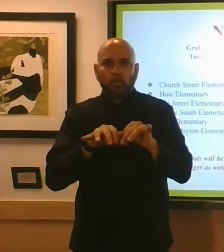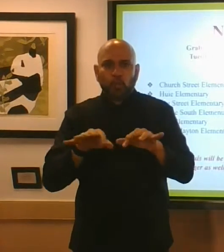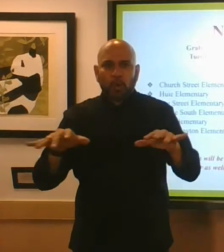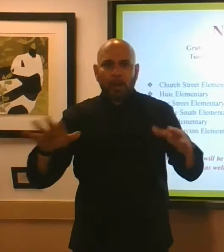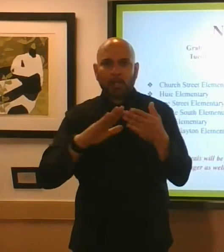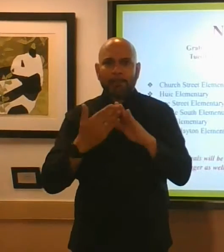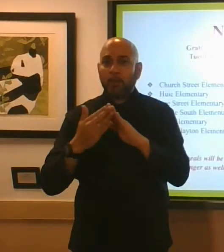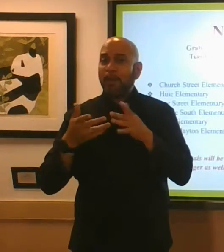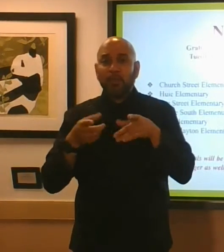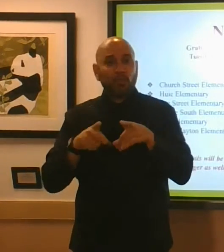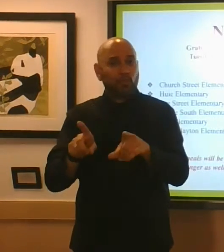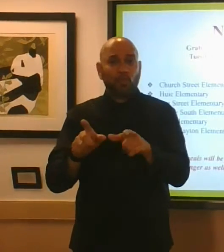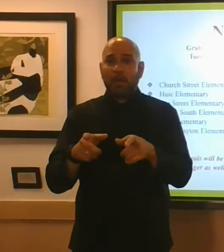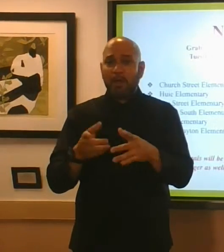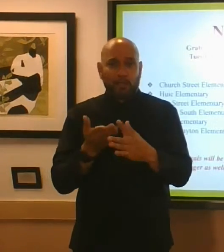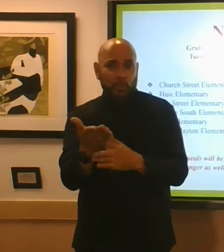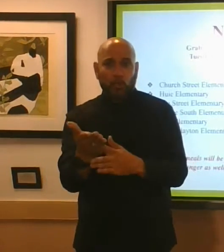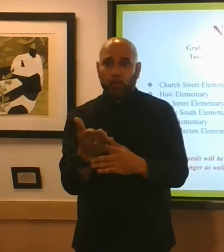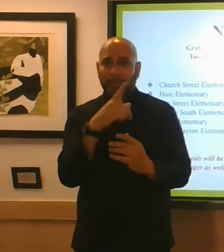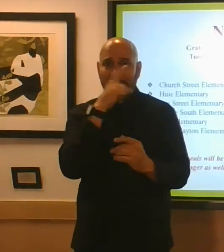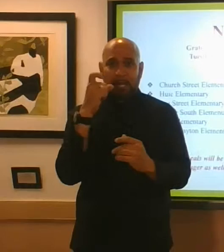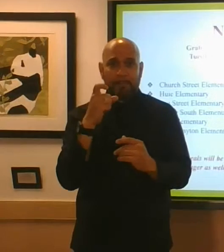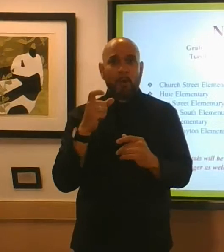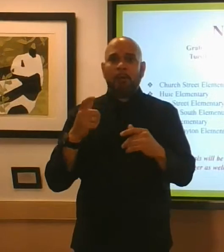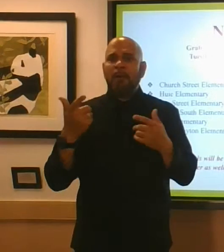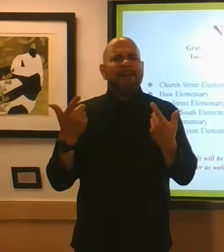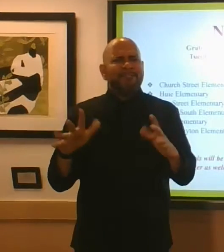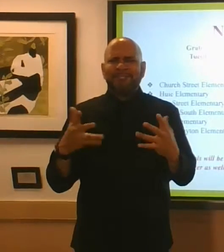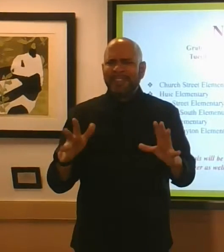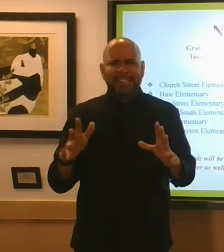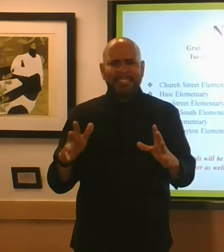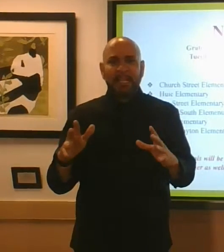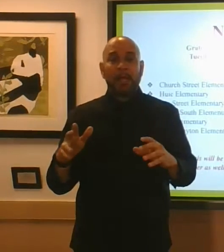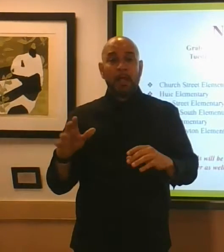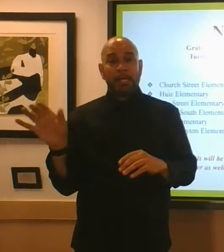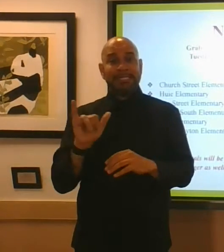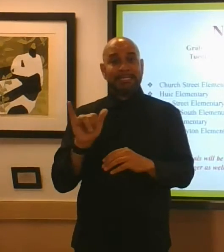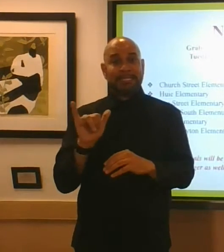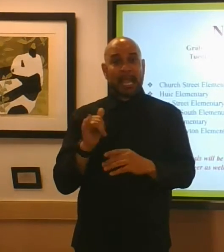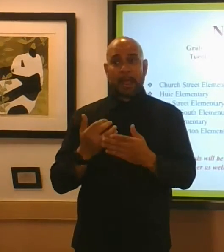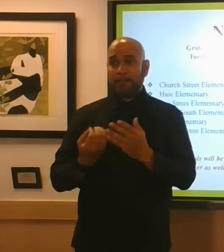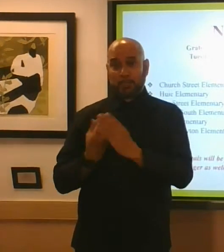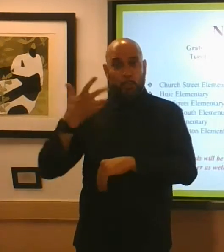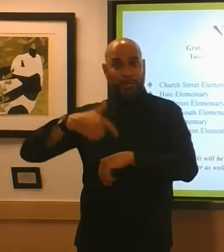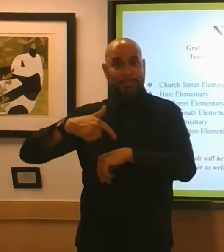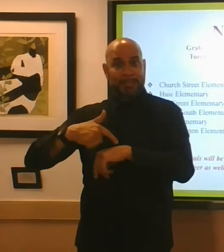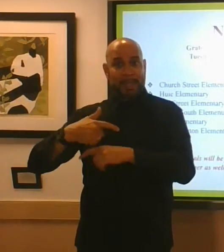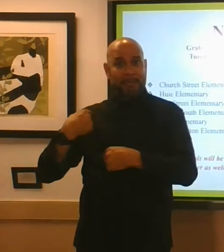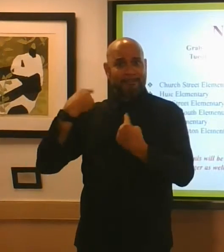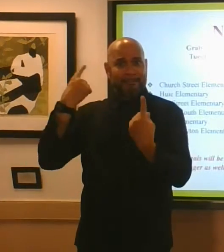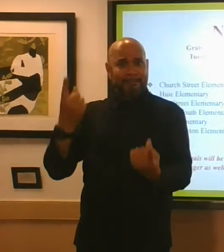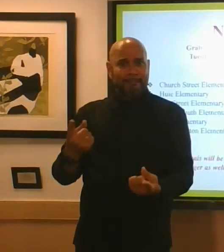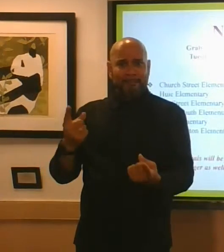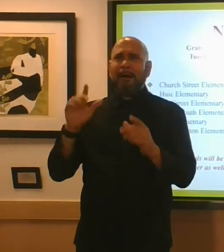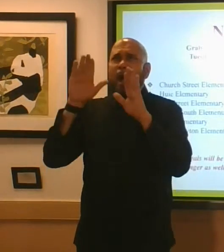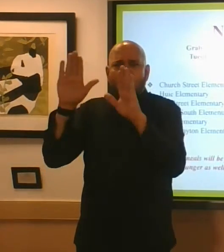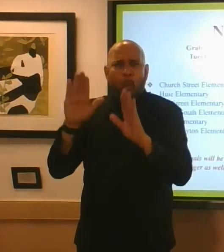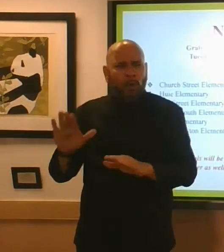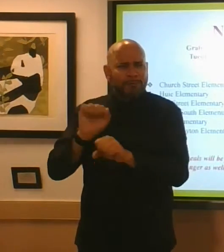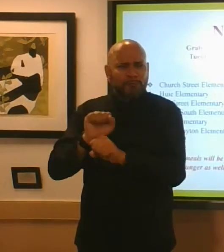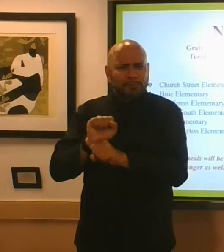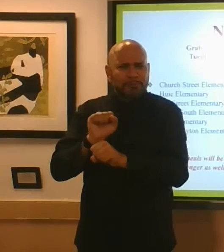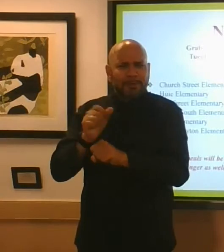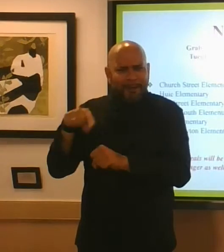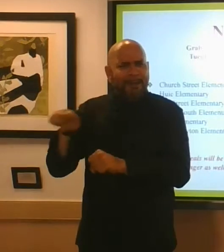the summer just like they did and they did well phenomenally during the spring as we were in